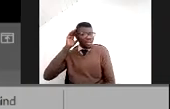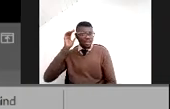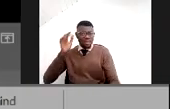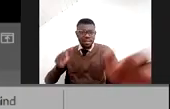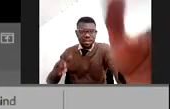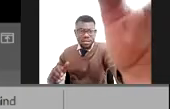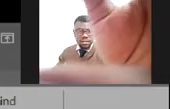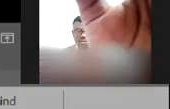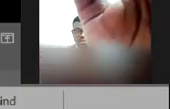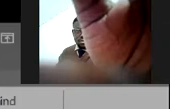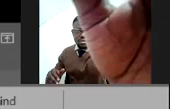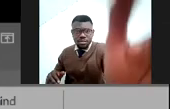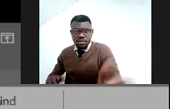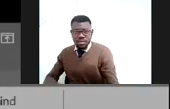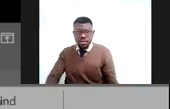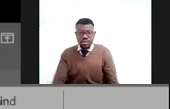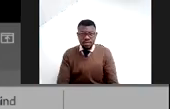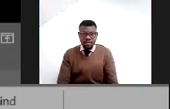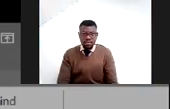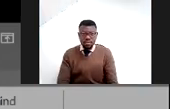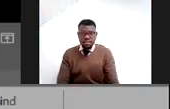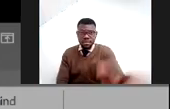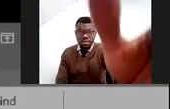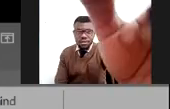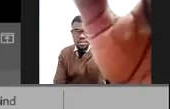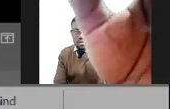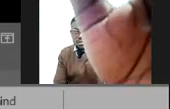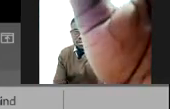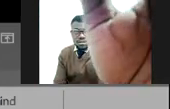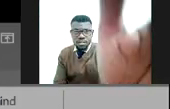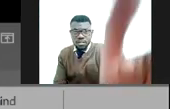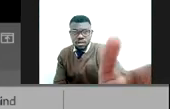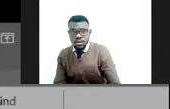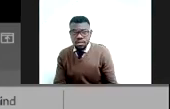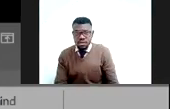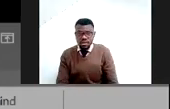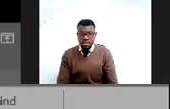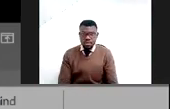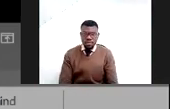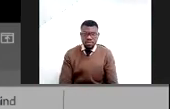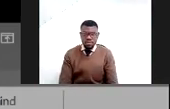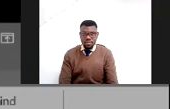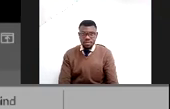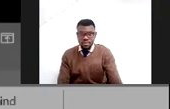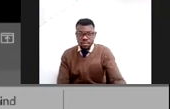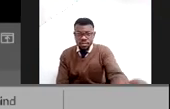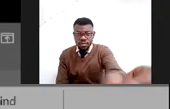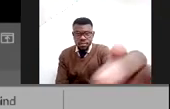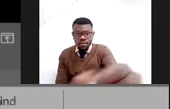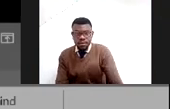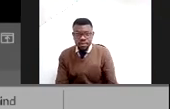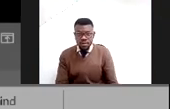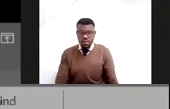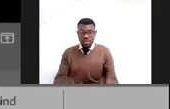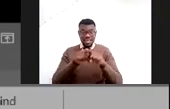We are the kind of people we need to learn how do we get through, you know, what is it that we need to, to do